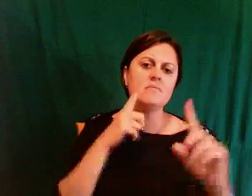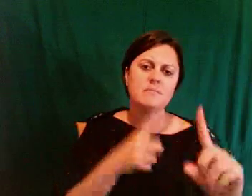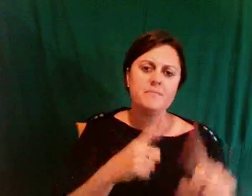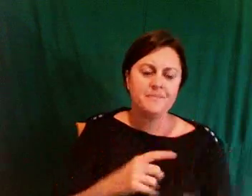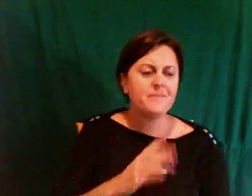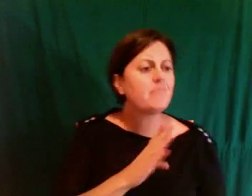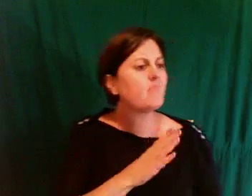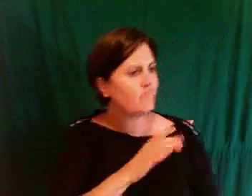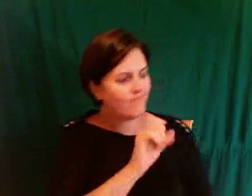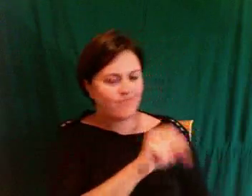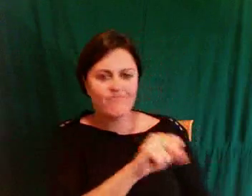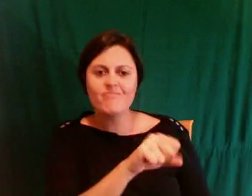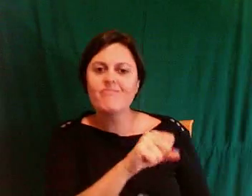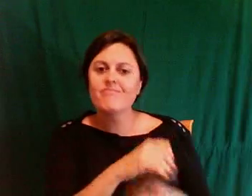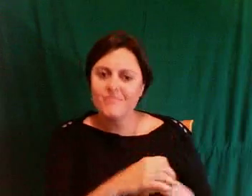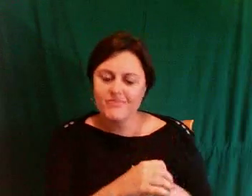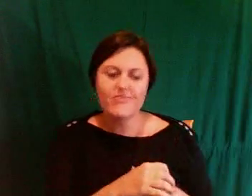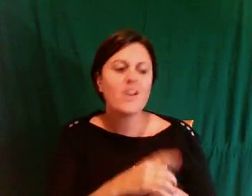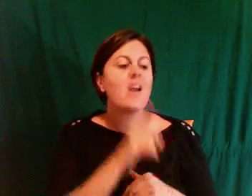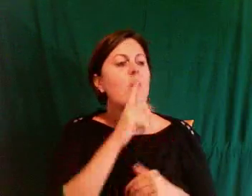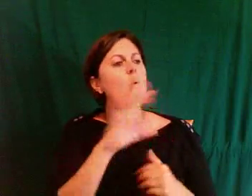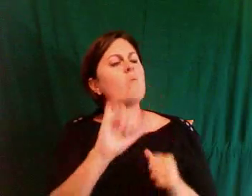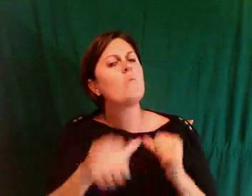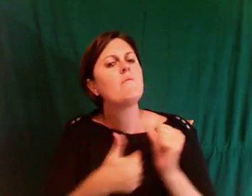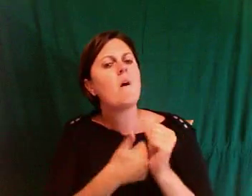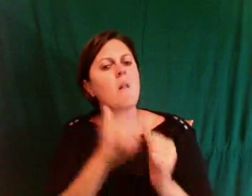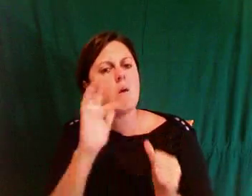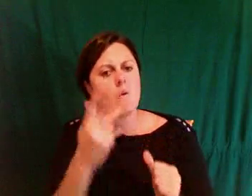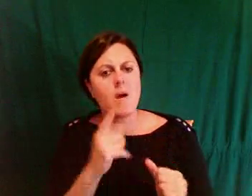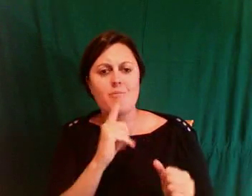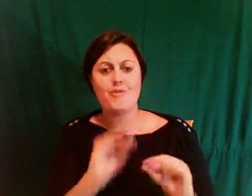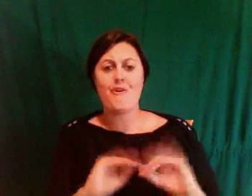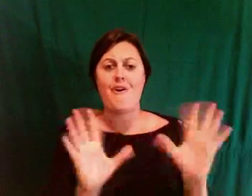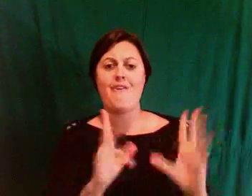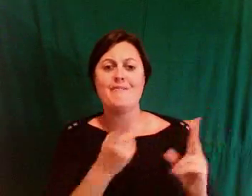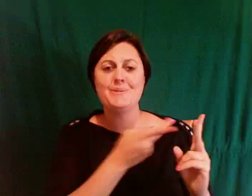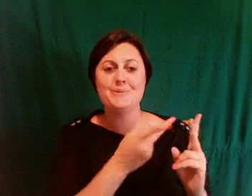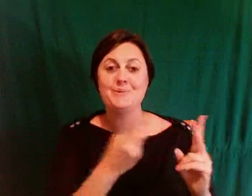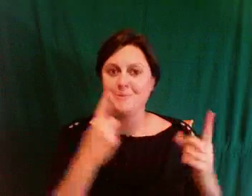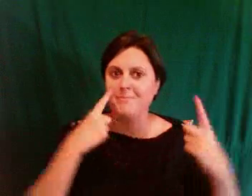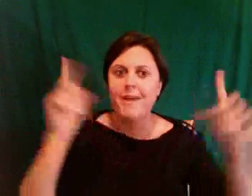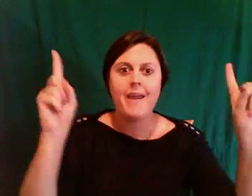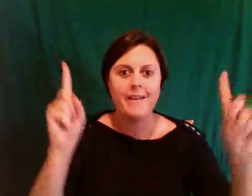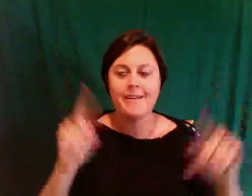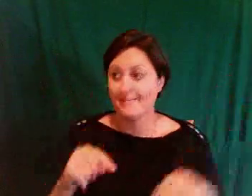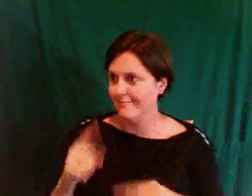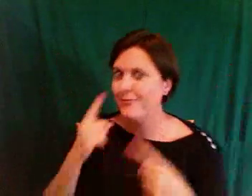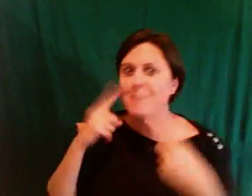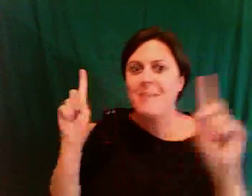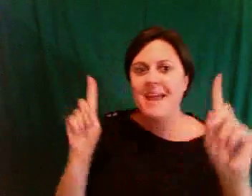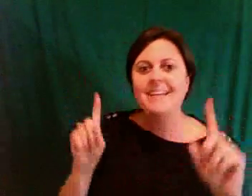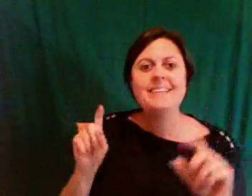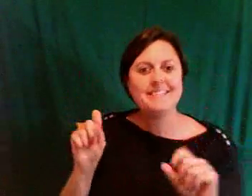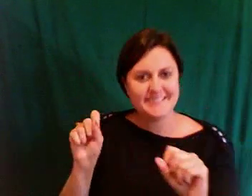we see that obviously the two of you made it, right? We made it. You made it. And